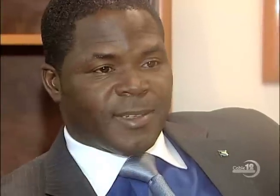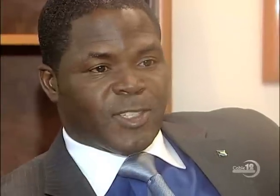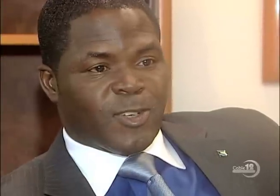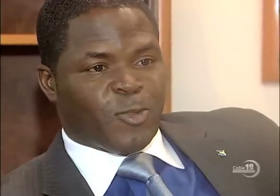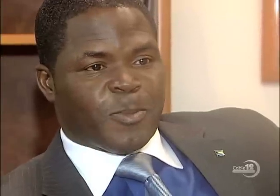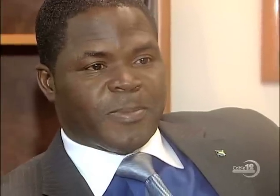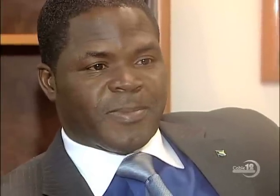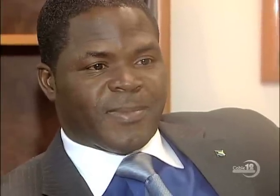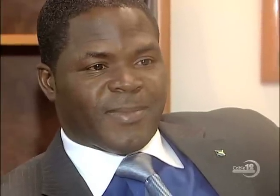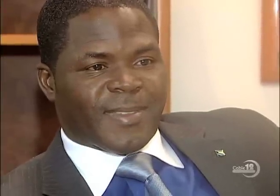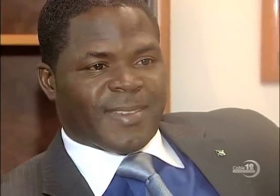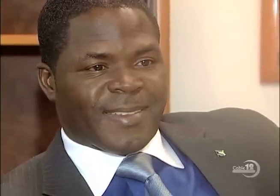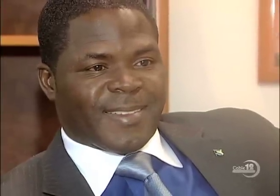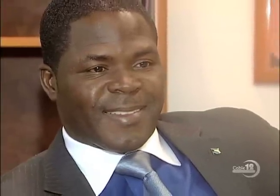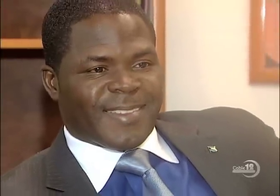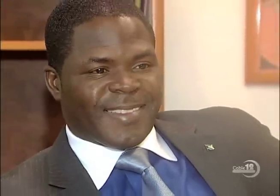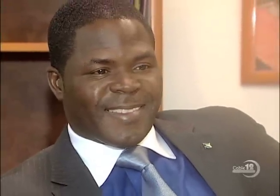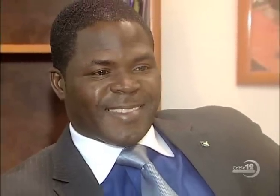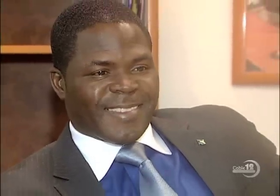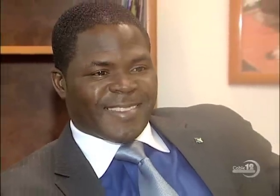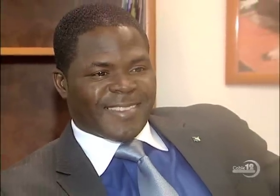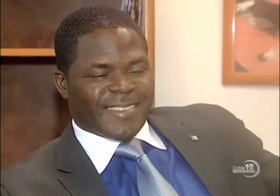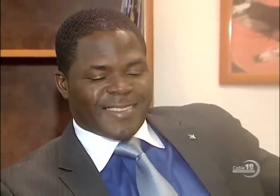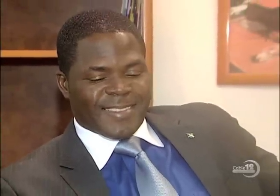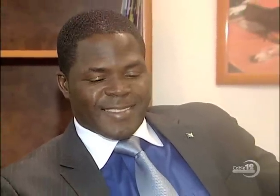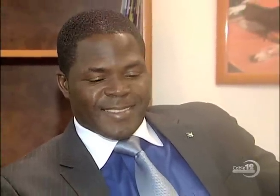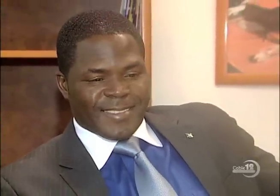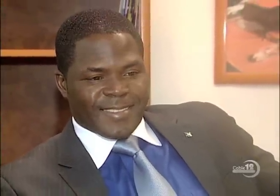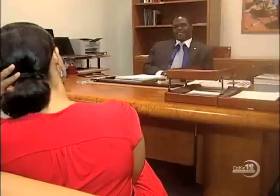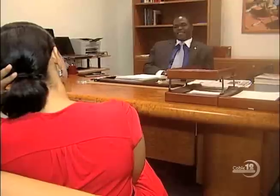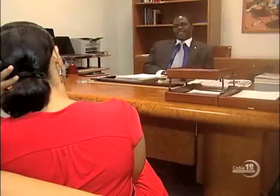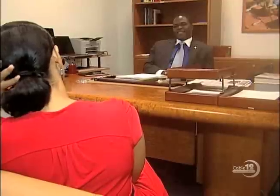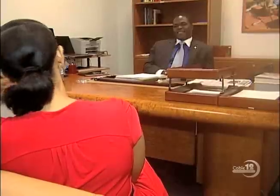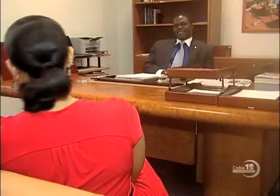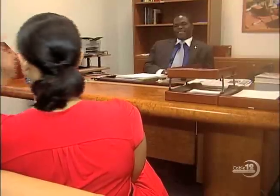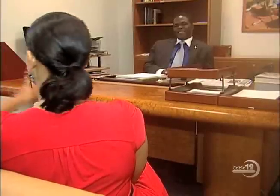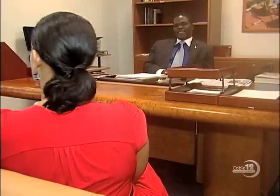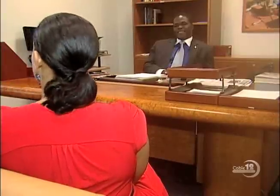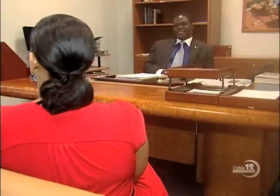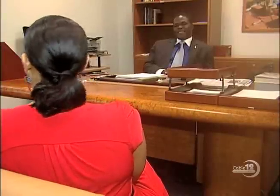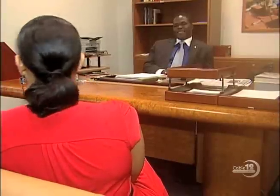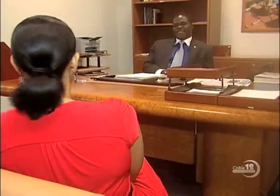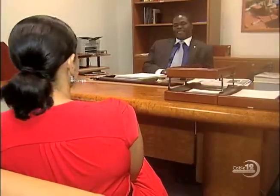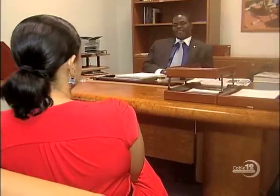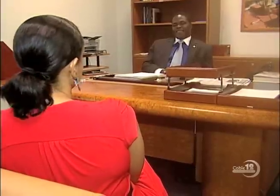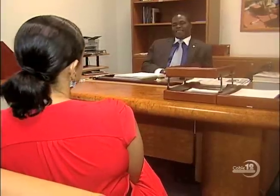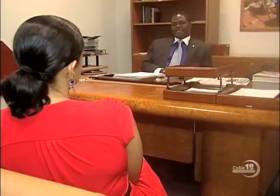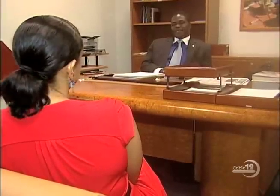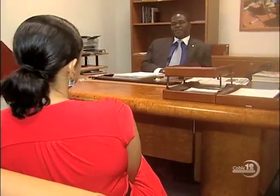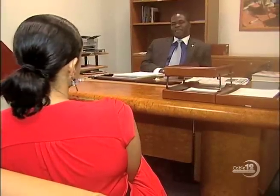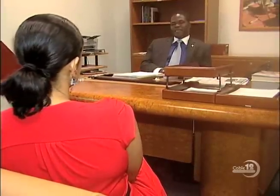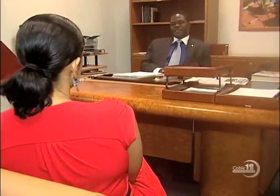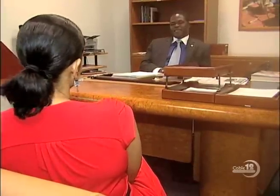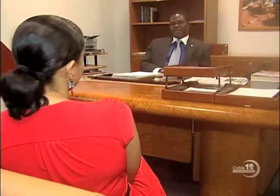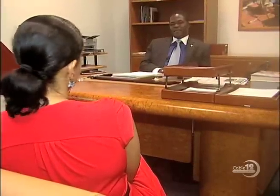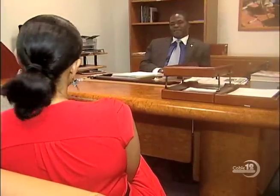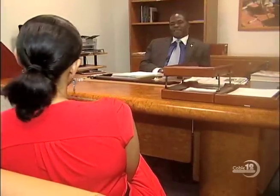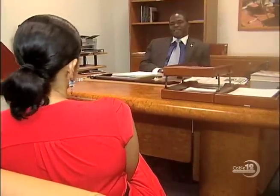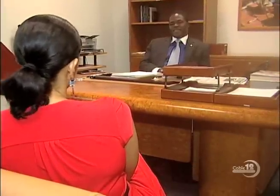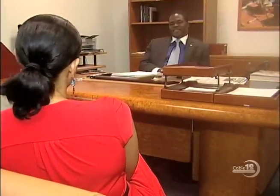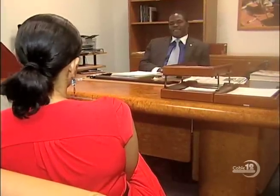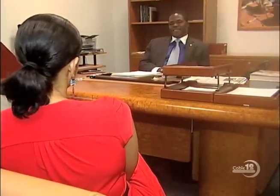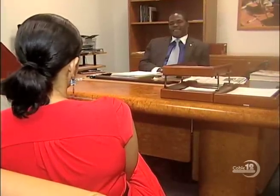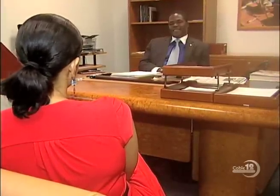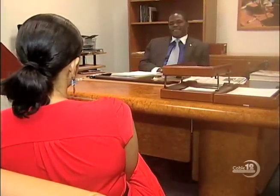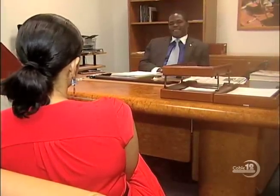past two weeks he has met with staff and assessed the current state of affairs in his ministry and the various departments to determine what the